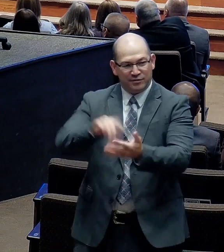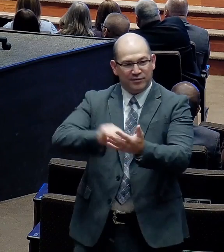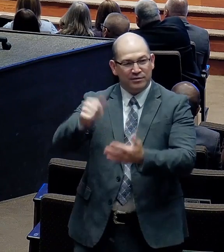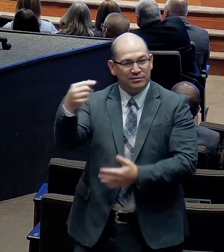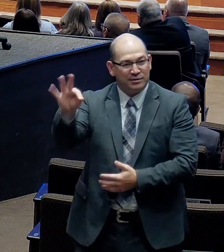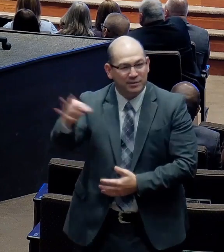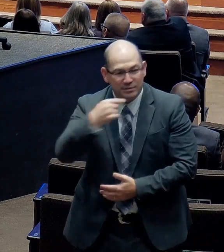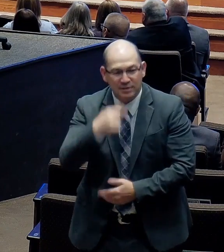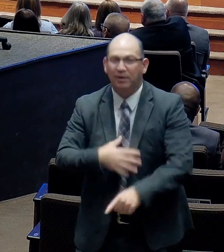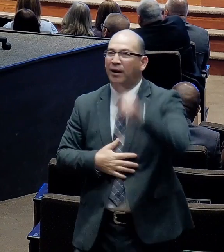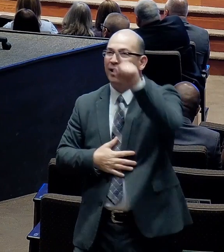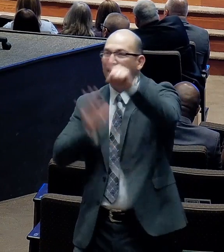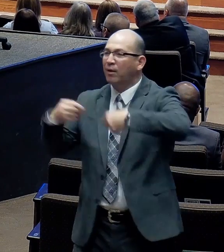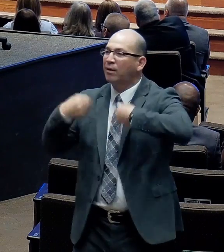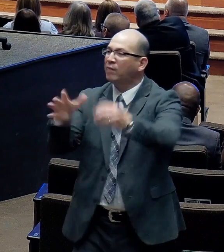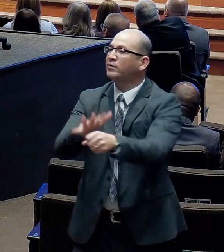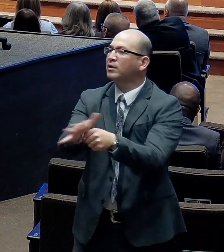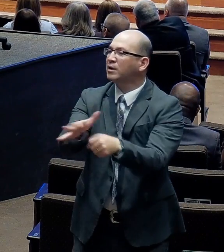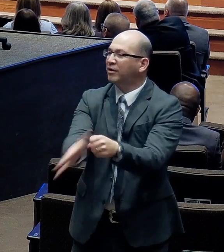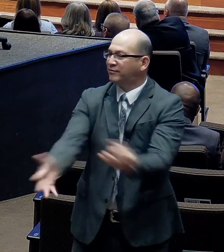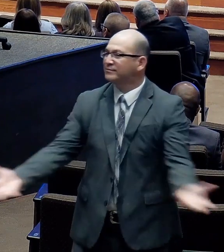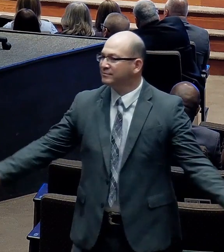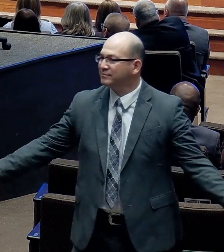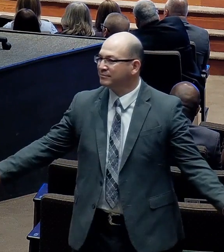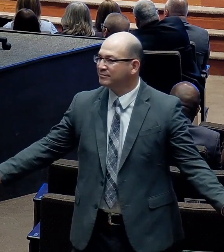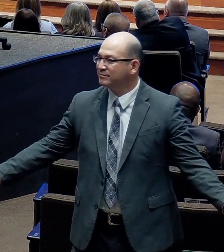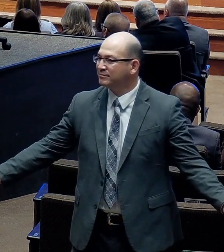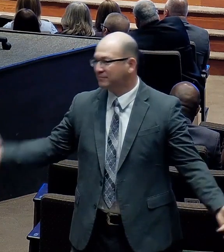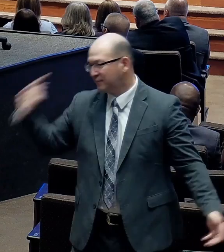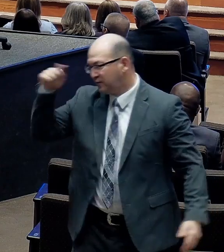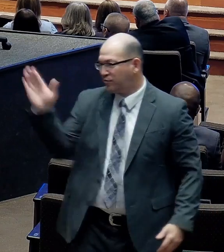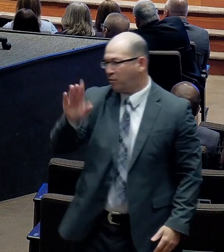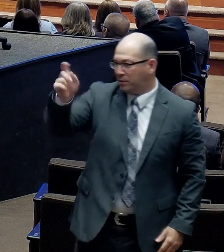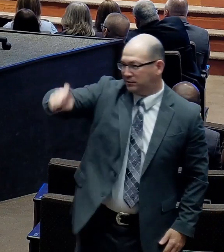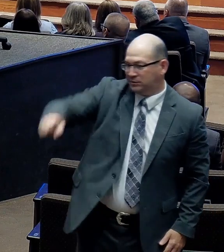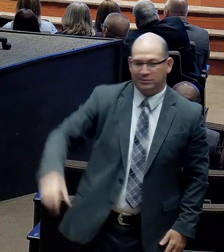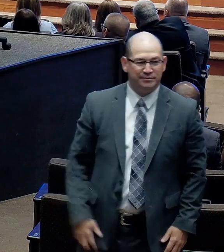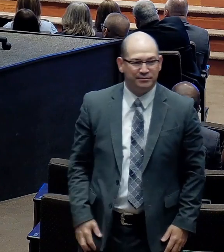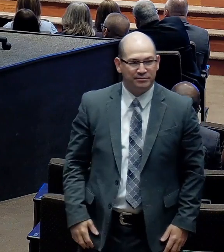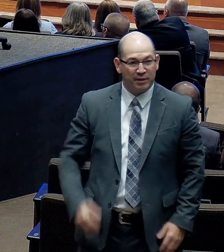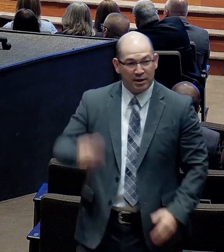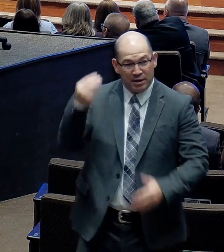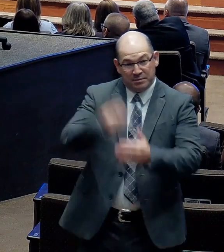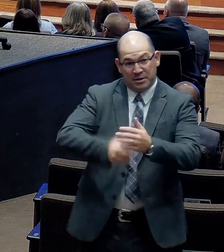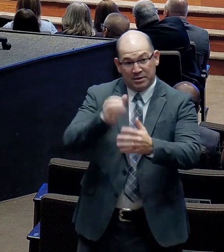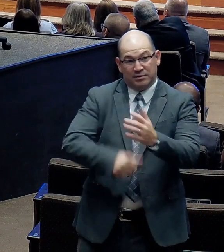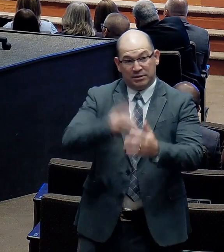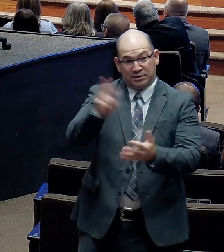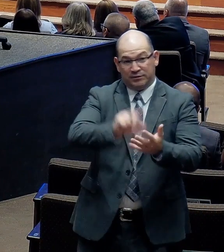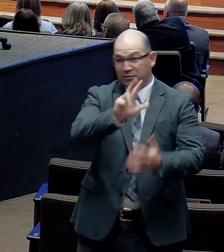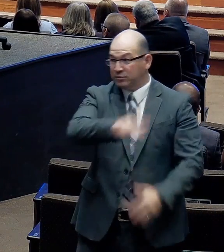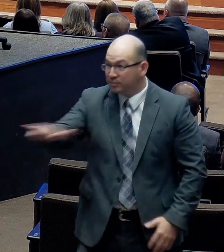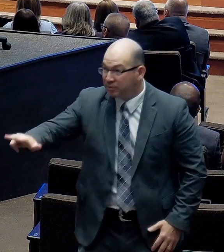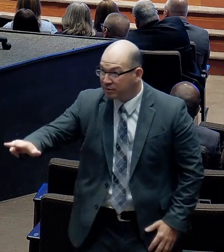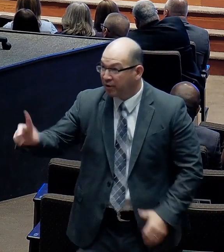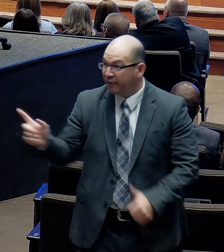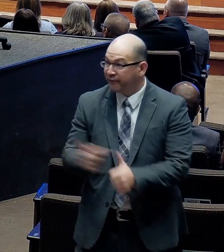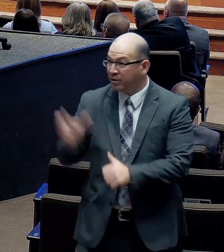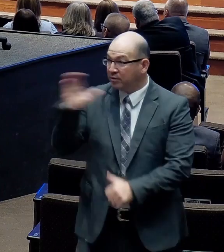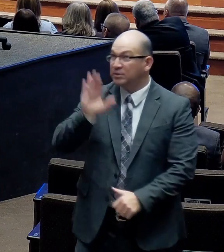and glory. Matthew 6.33. But seek ye first the kingdom of God and his righteousness. And all these things shall be